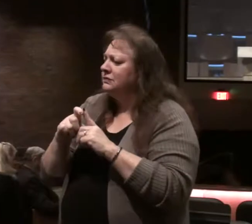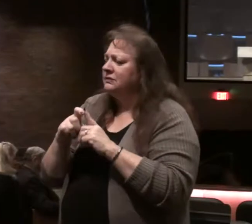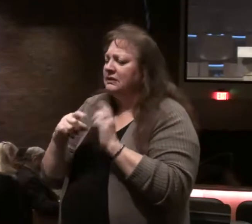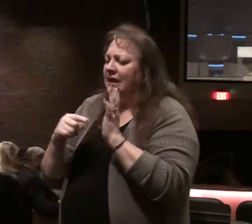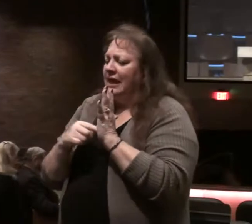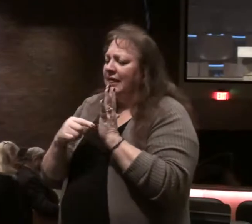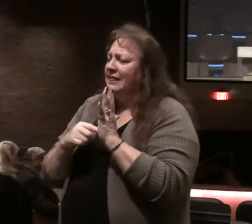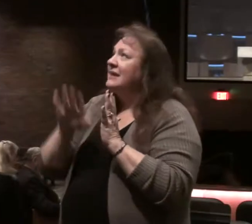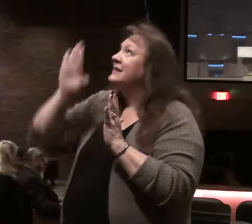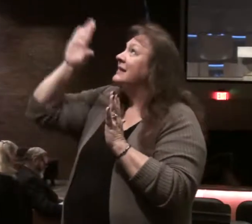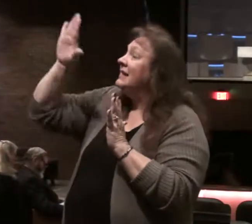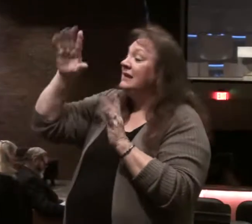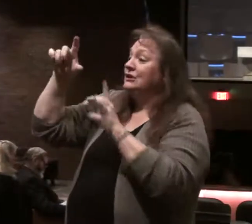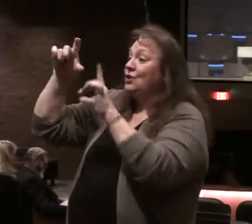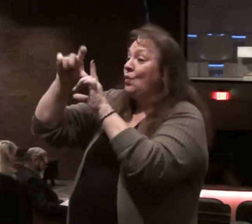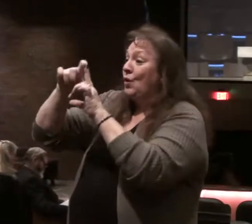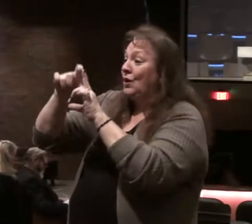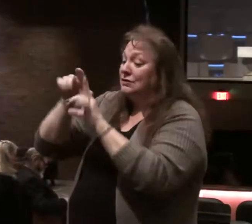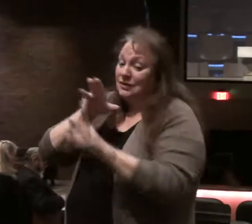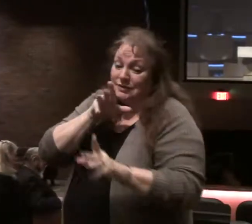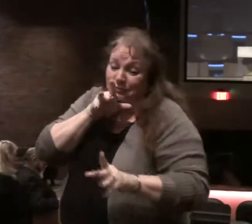is His very word.